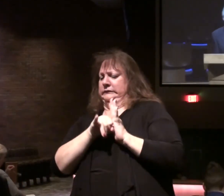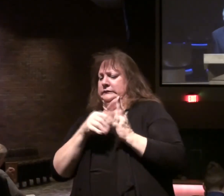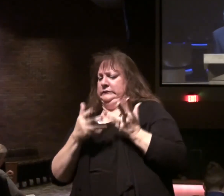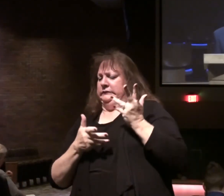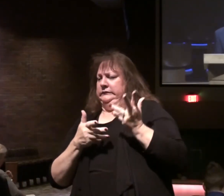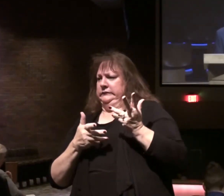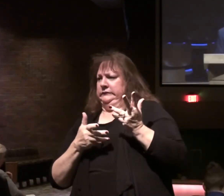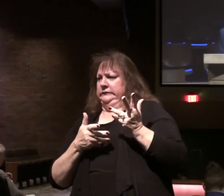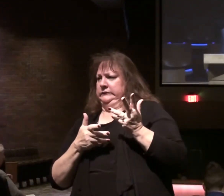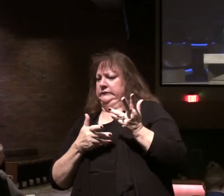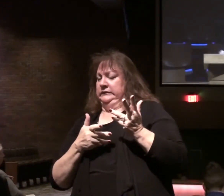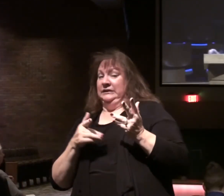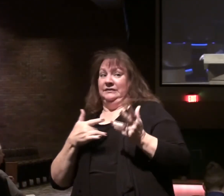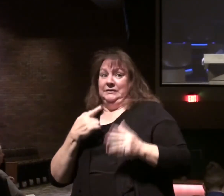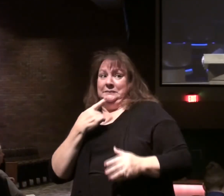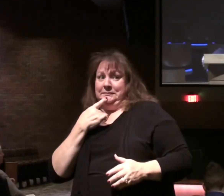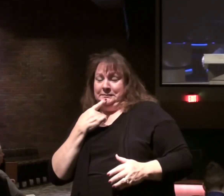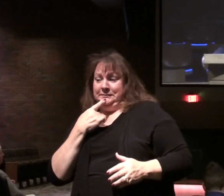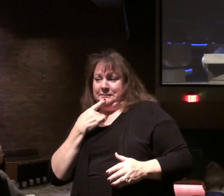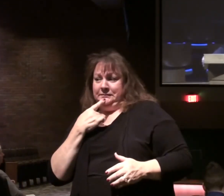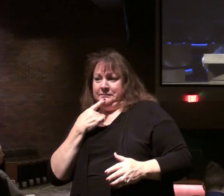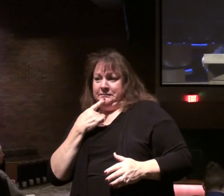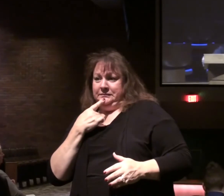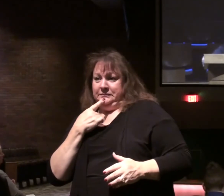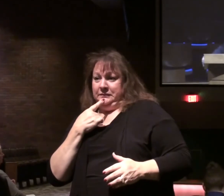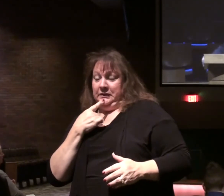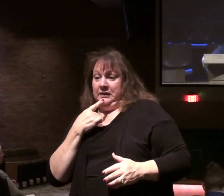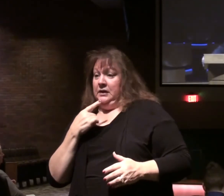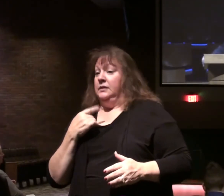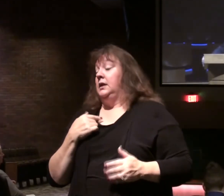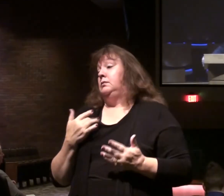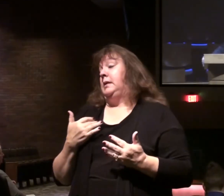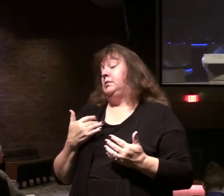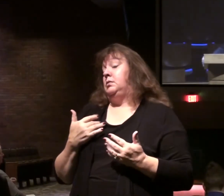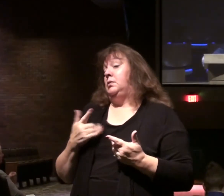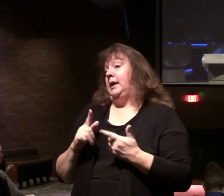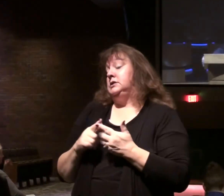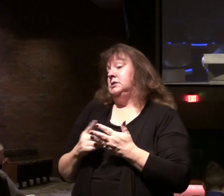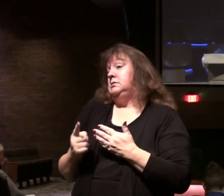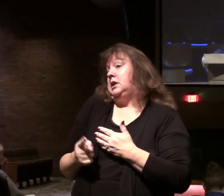If there's a disappointment for you, we won't consider their identity for the next week.